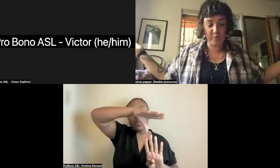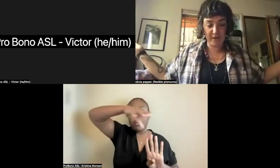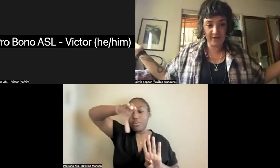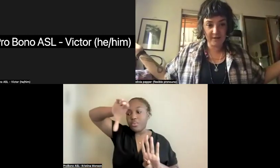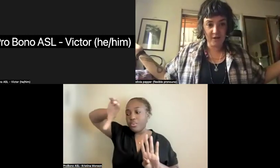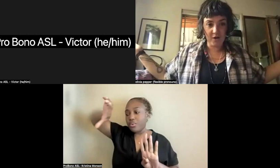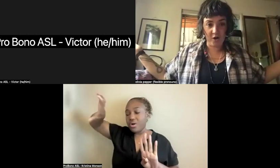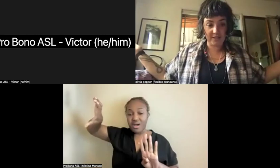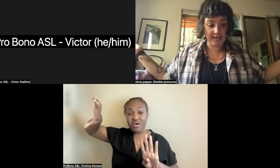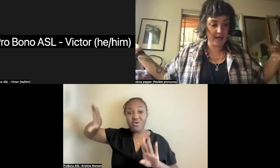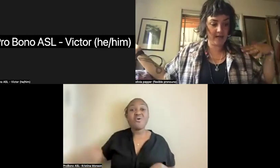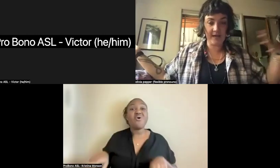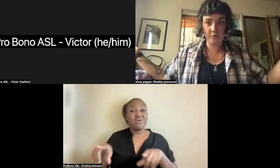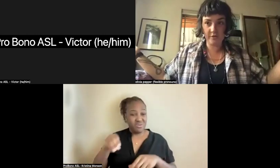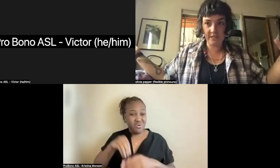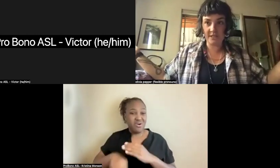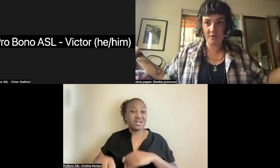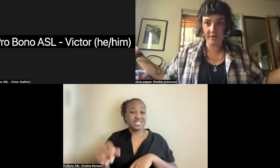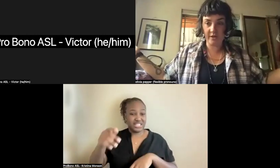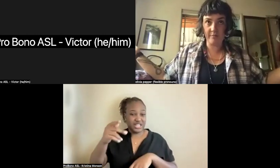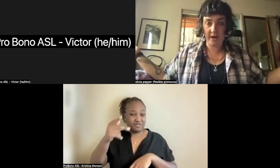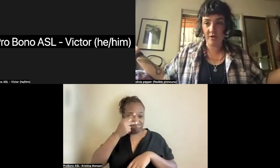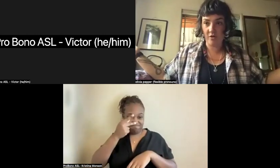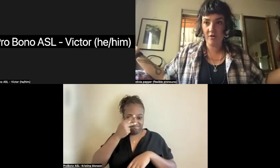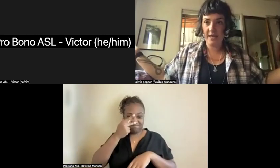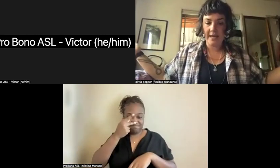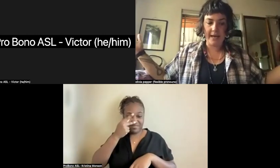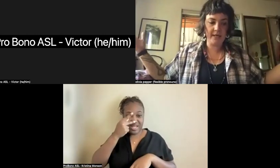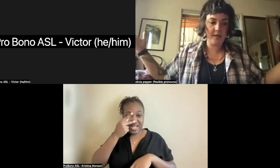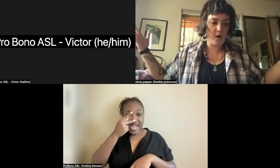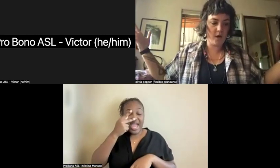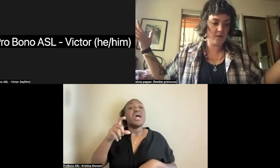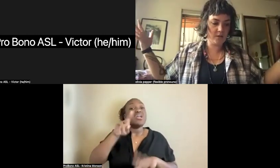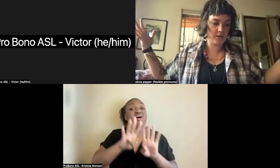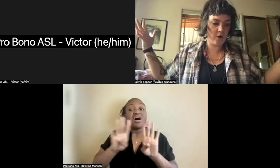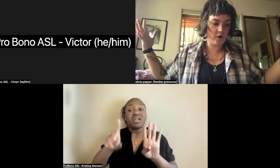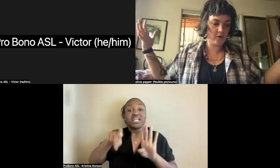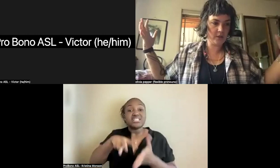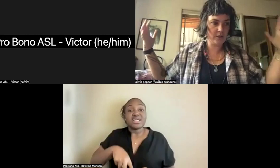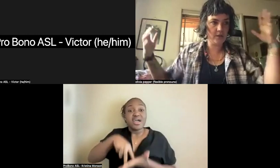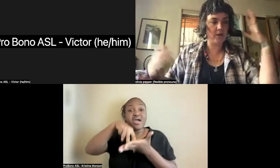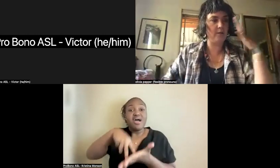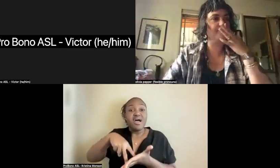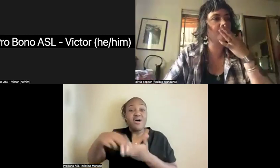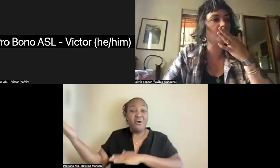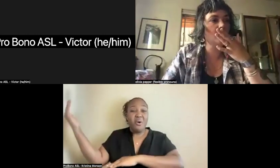open all day. Alejandro did this and so did Michael. And it was called